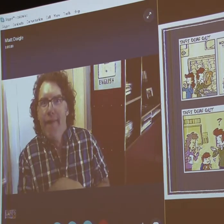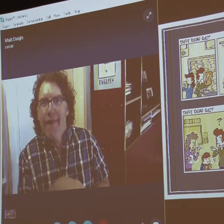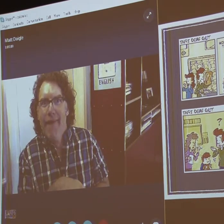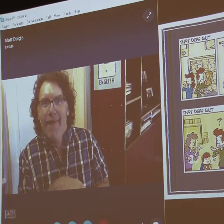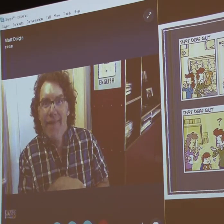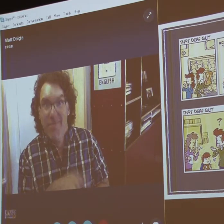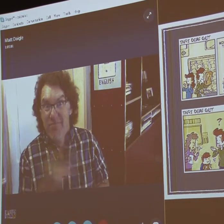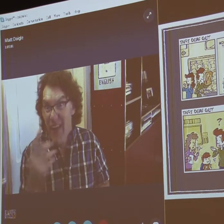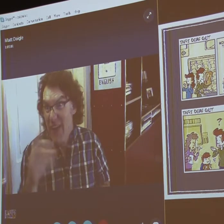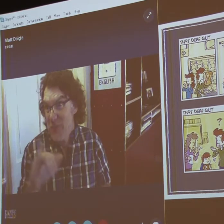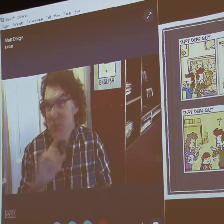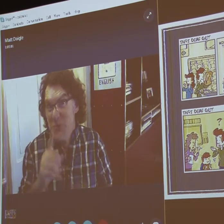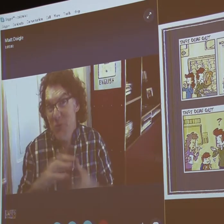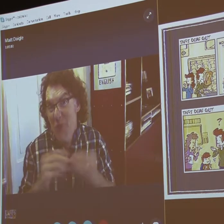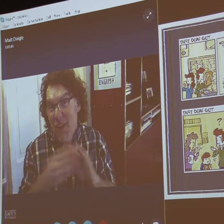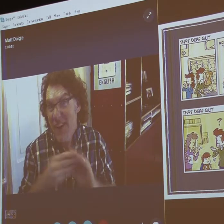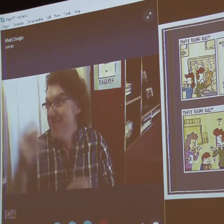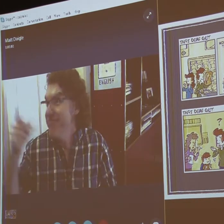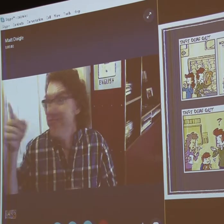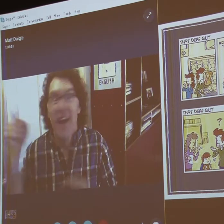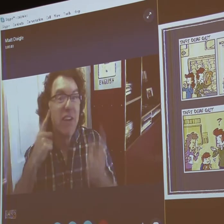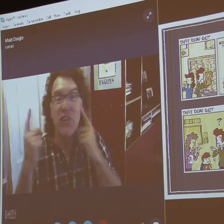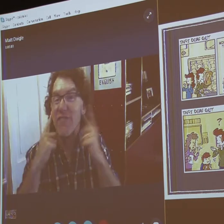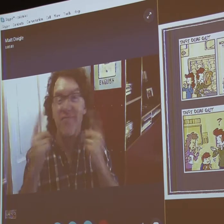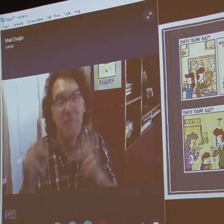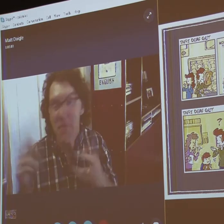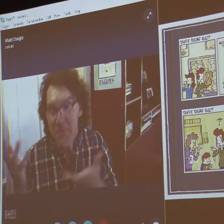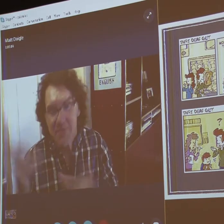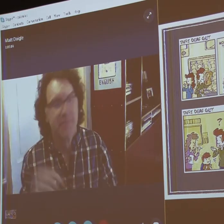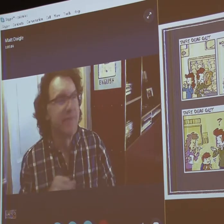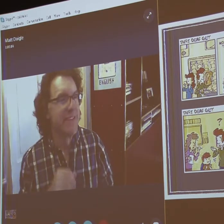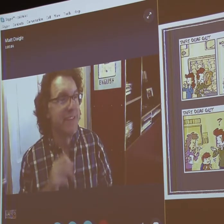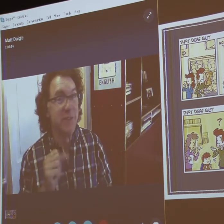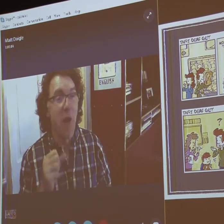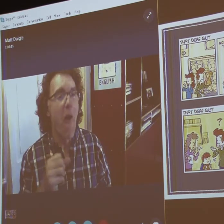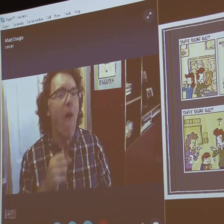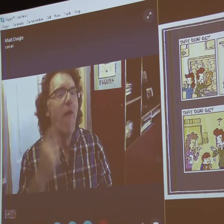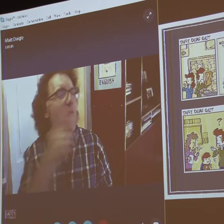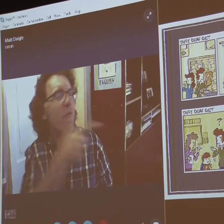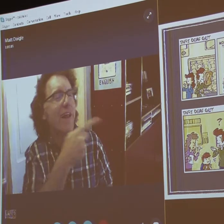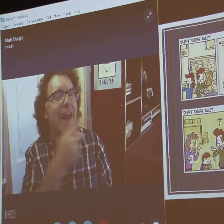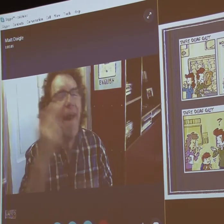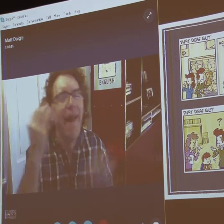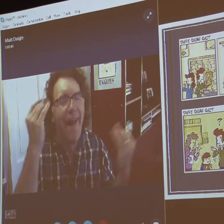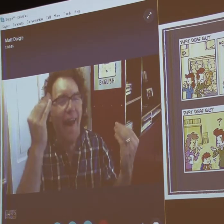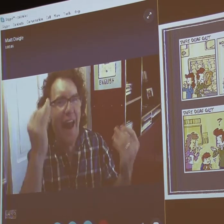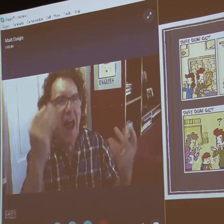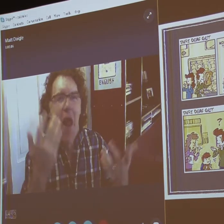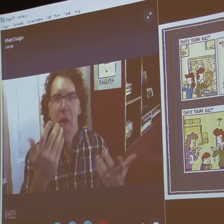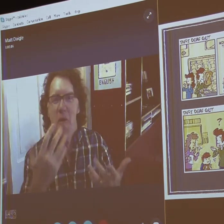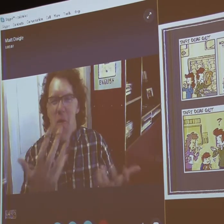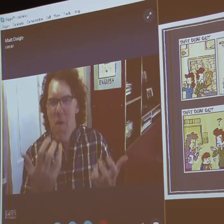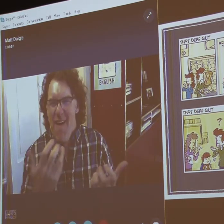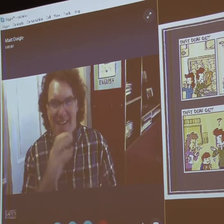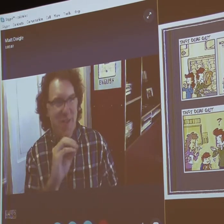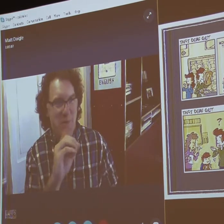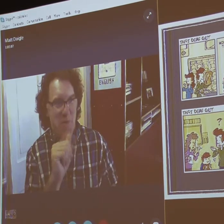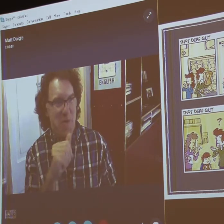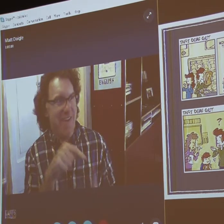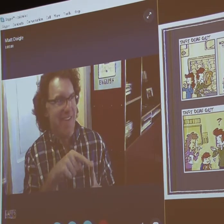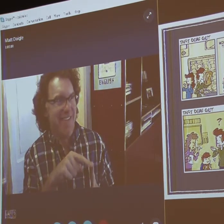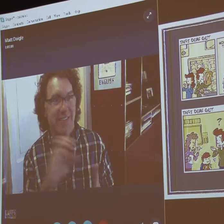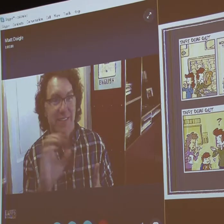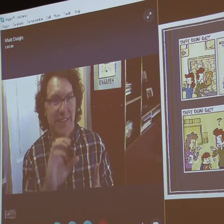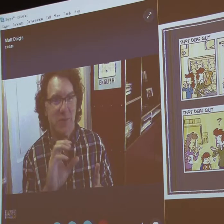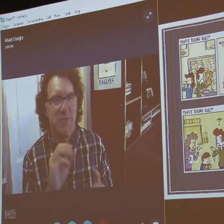available. So, oftentimes, they'll want to use the child, the coda, as the interpreter. So, we thought, well, wouldn't it be